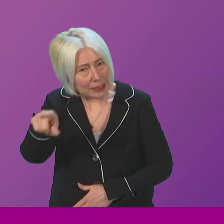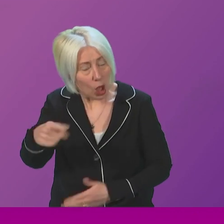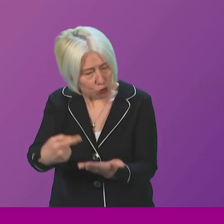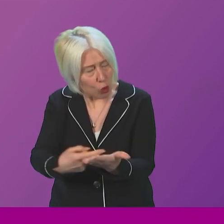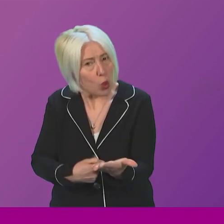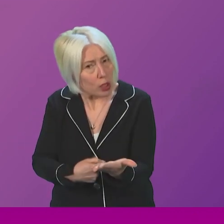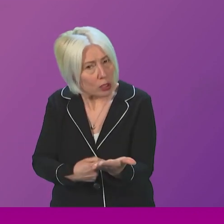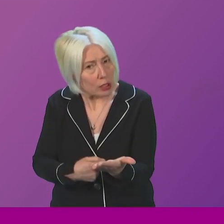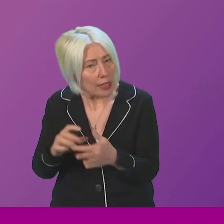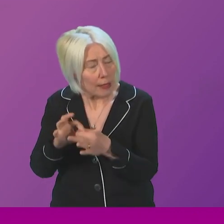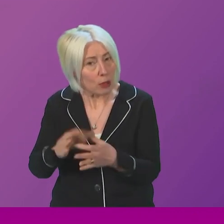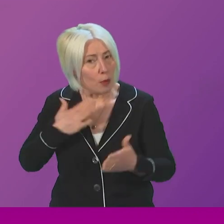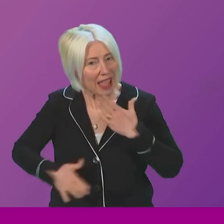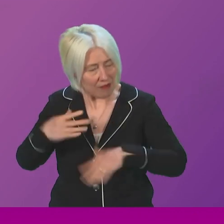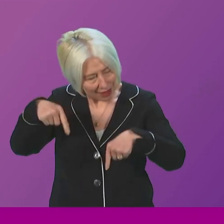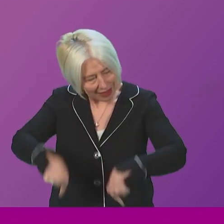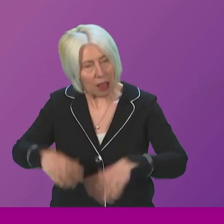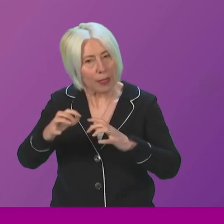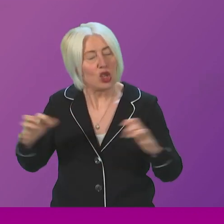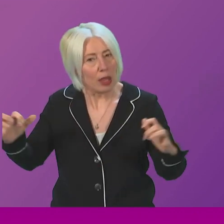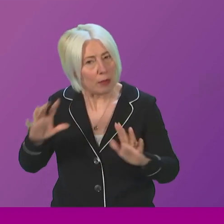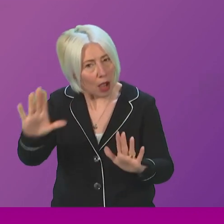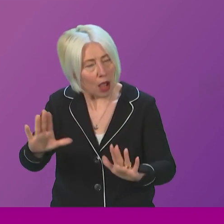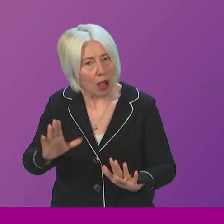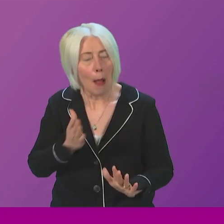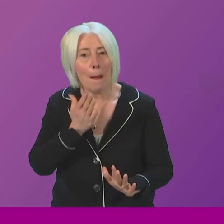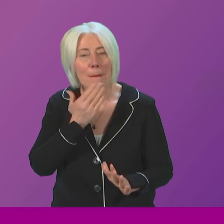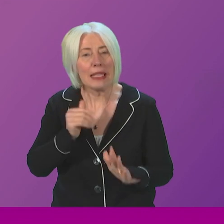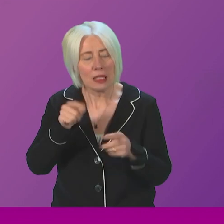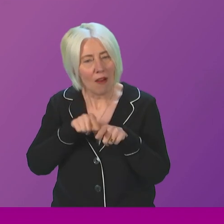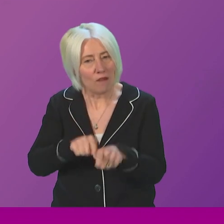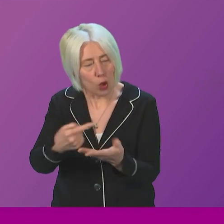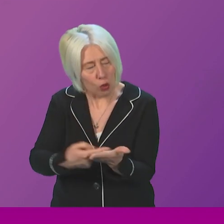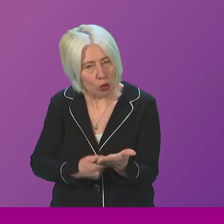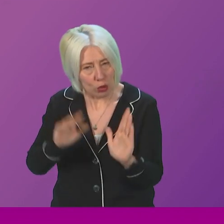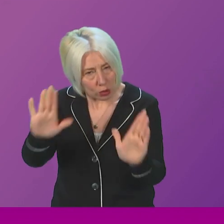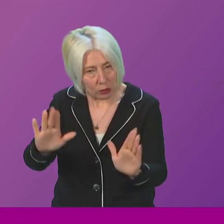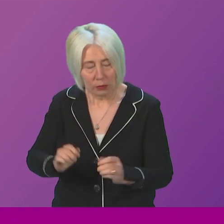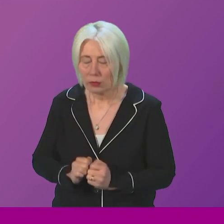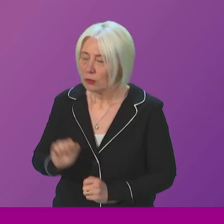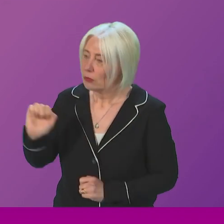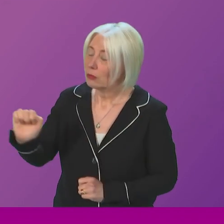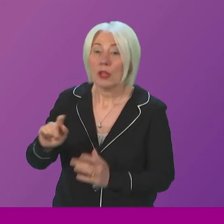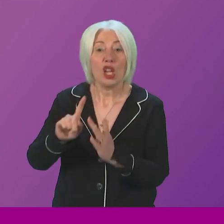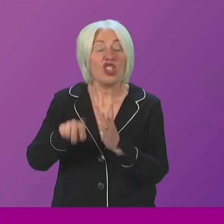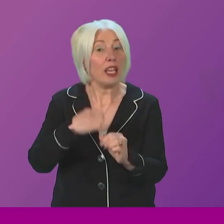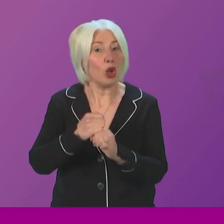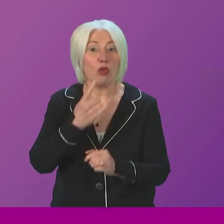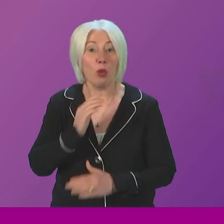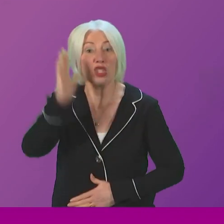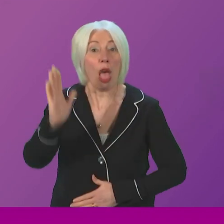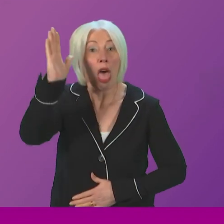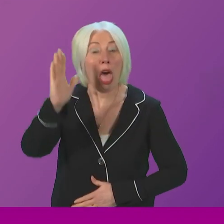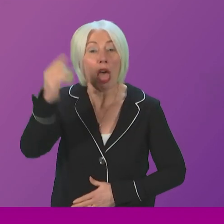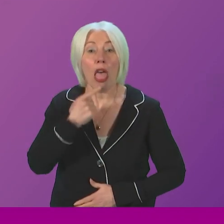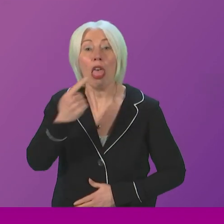rules regarding behaviour in this chamber. Just be grateful if we could adhere to those. Mr Ross. Jenny Galruth seems to have a lot to say about this. So it would